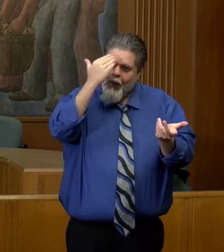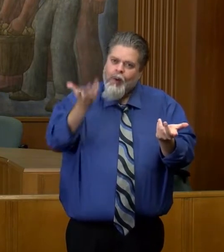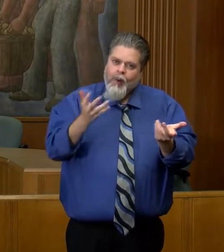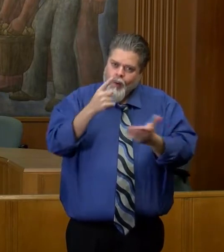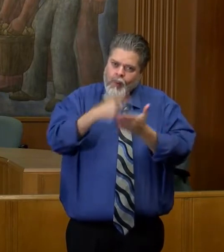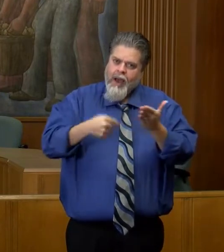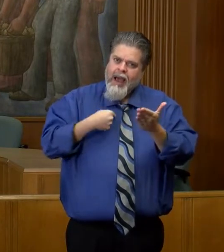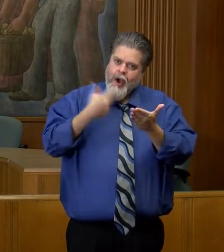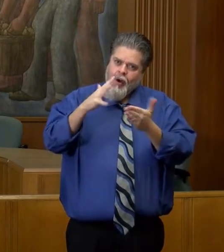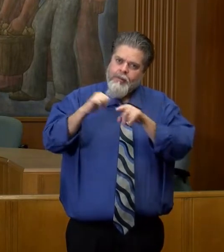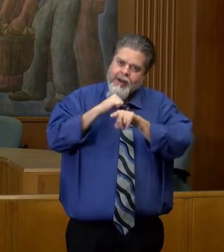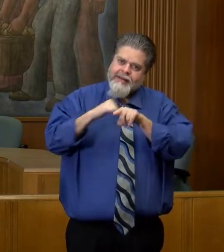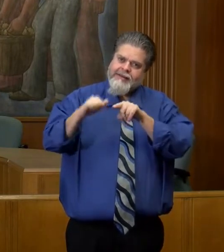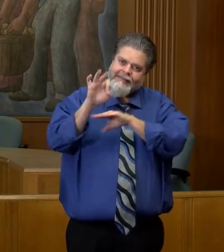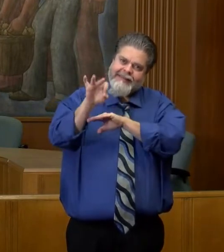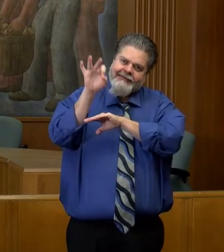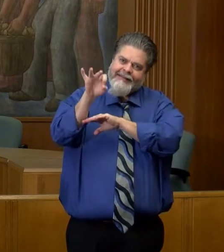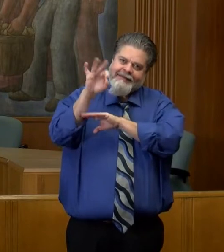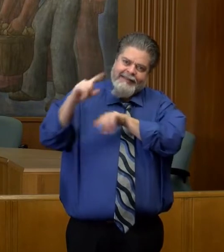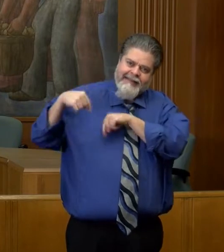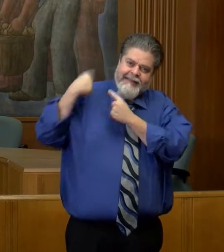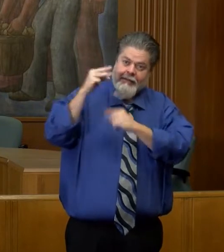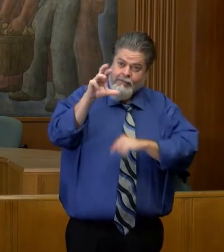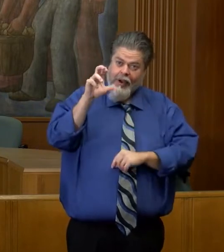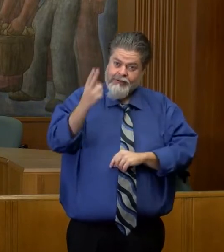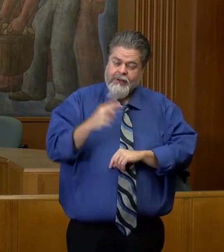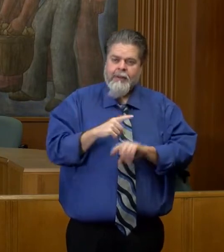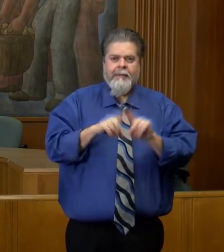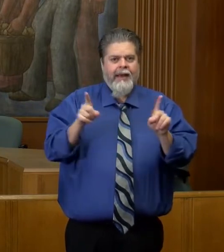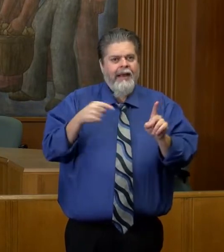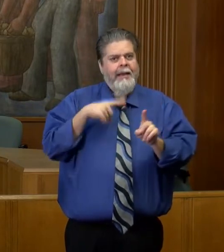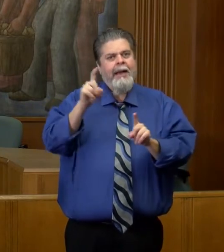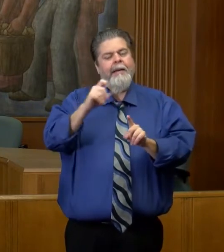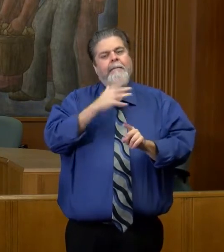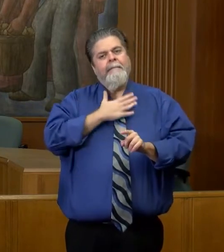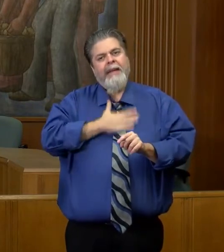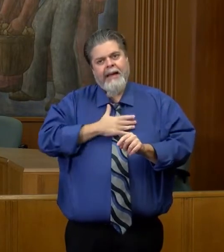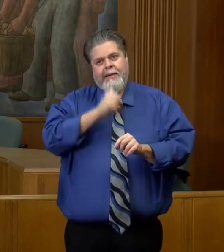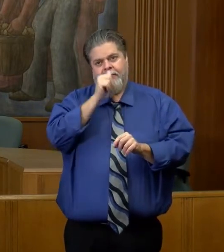but now we're at the time when we need the diligence on these items.